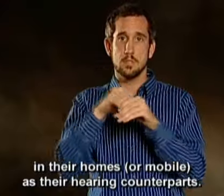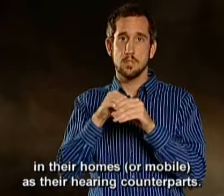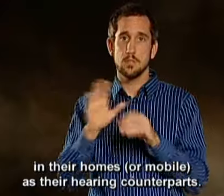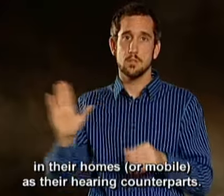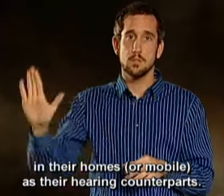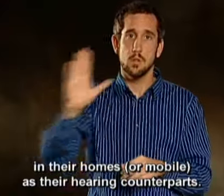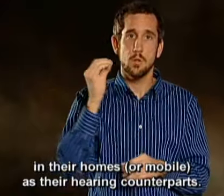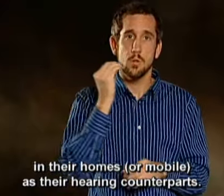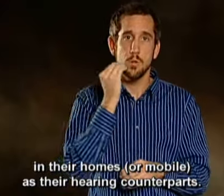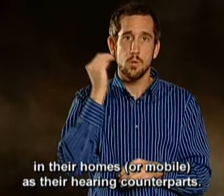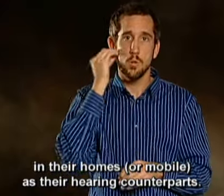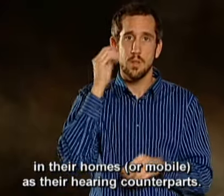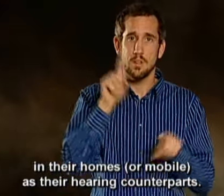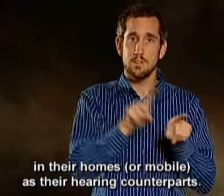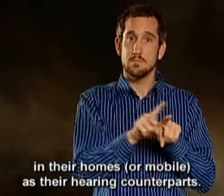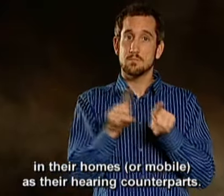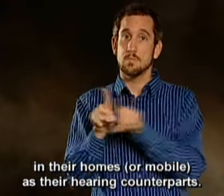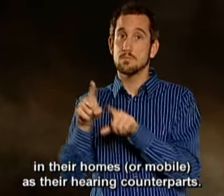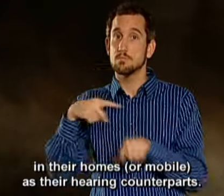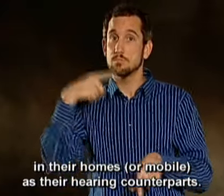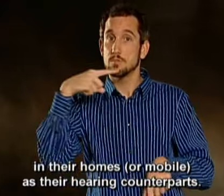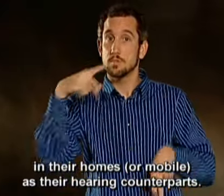homes as their hearing counterparts.